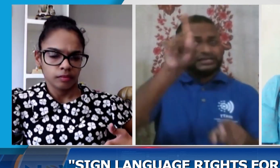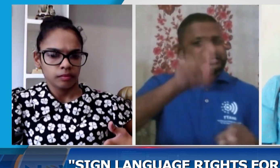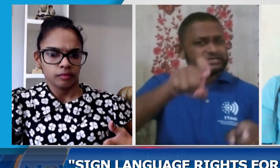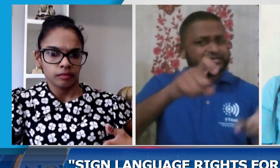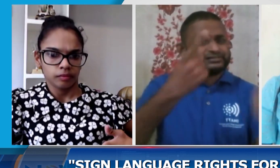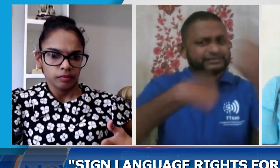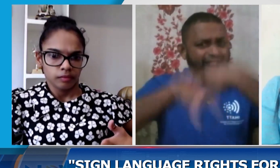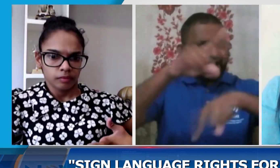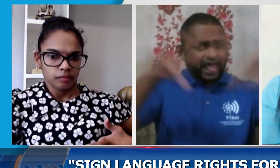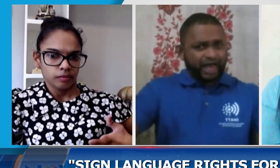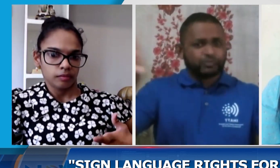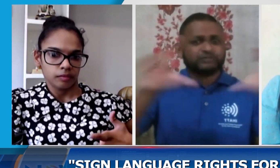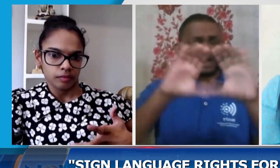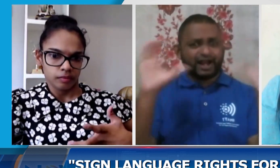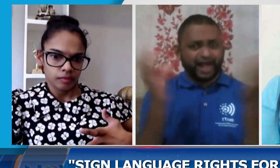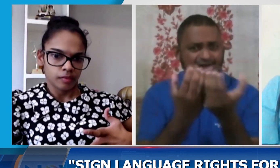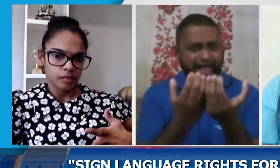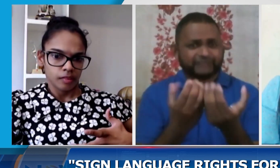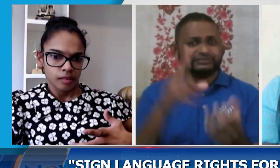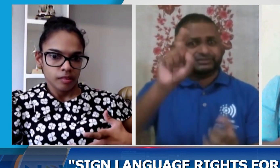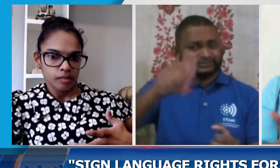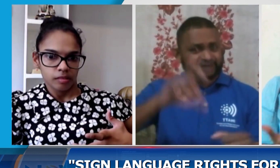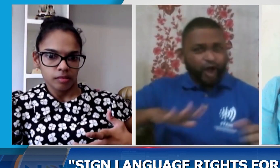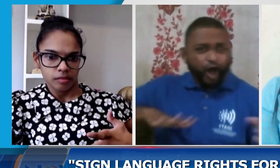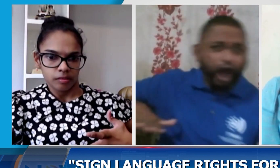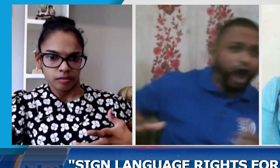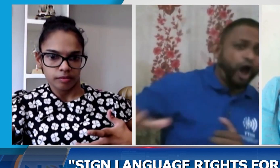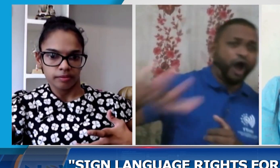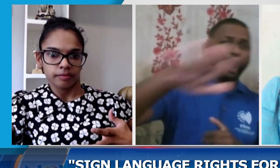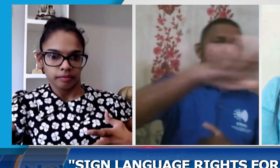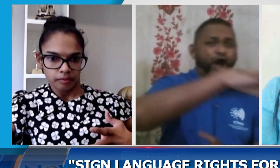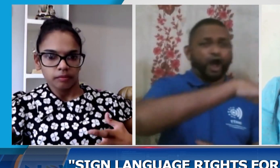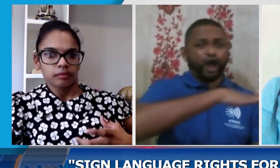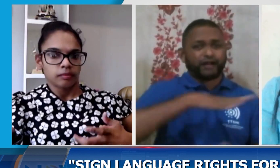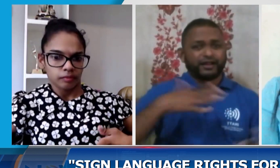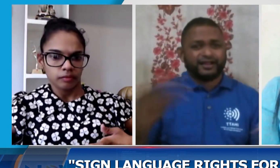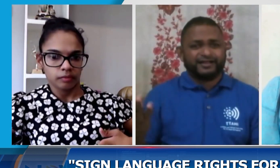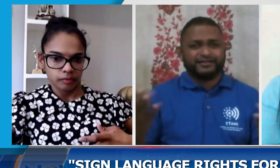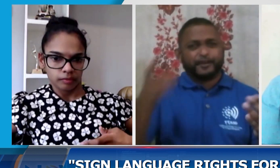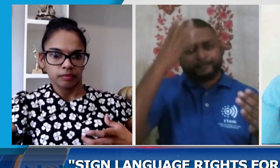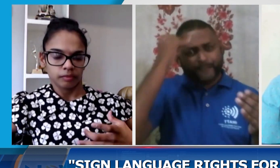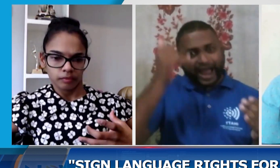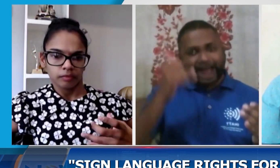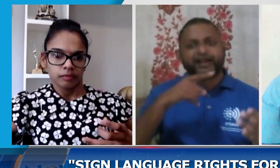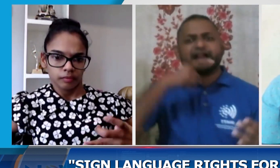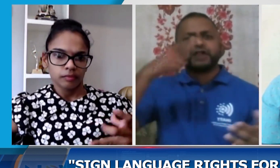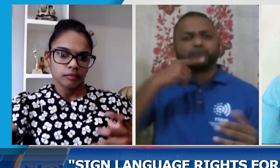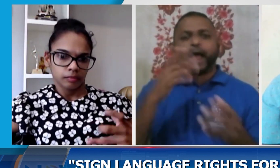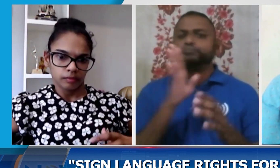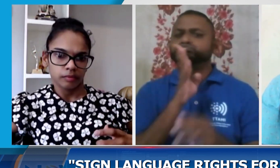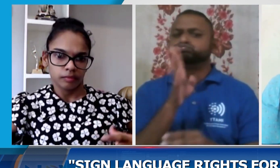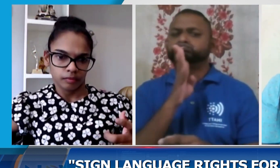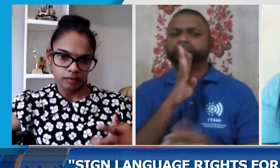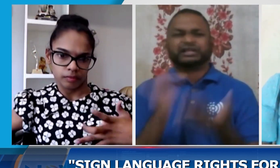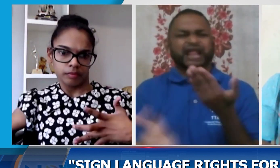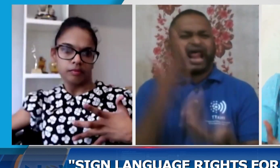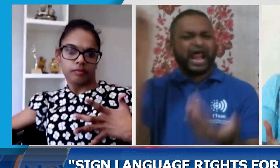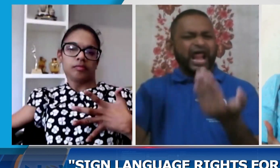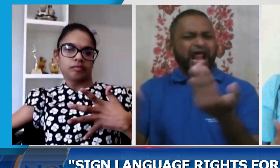and do so much more. But we need sign language classes to be much more prevalent in Trinidad and Tobago, because hearing